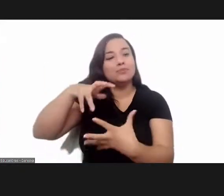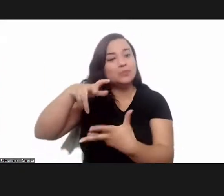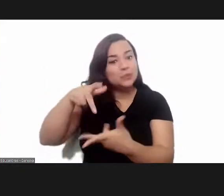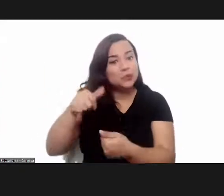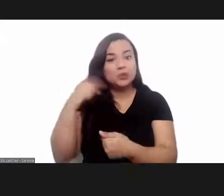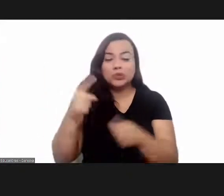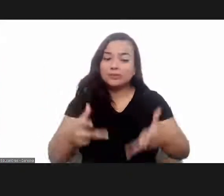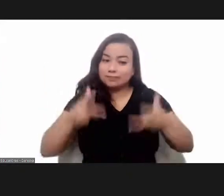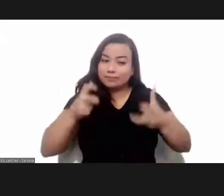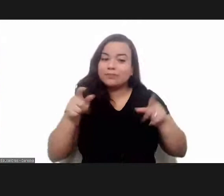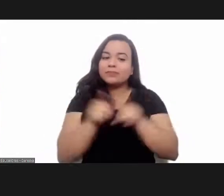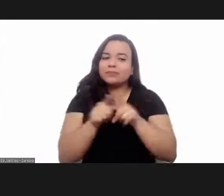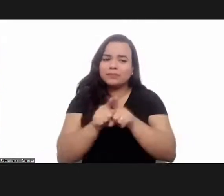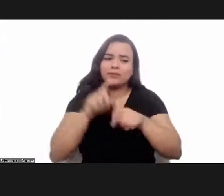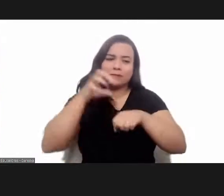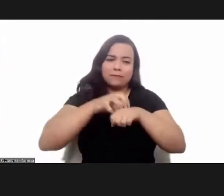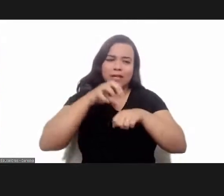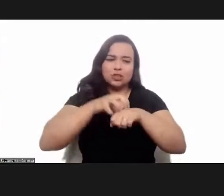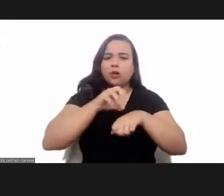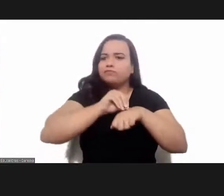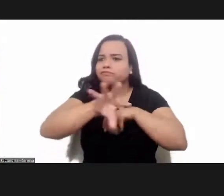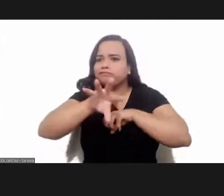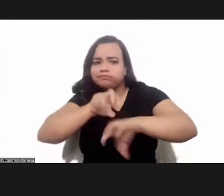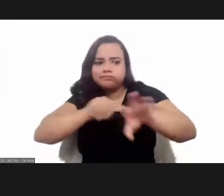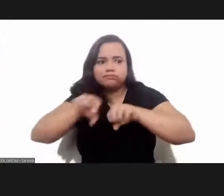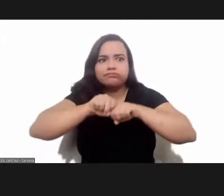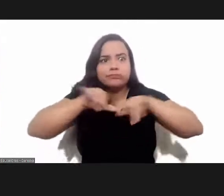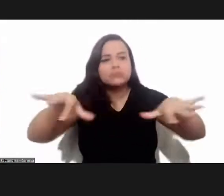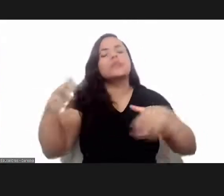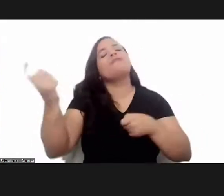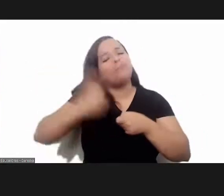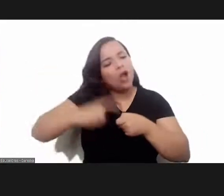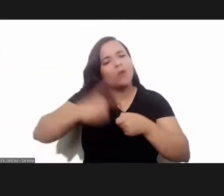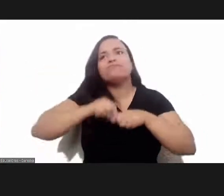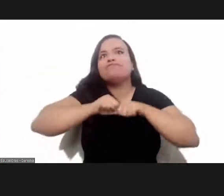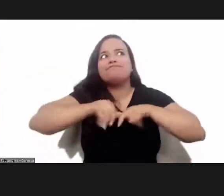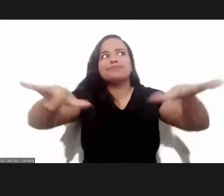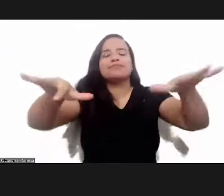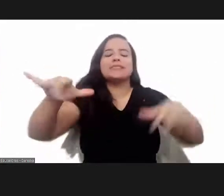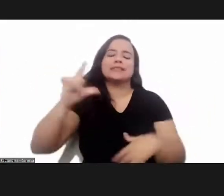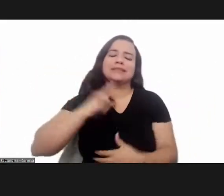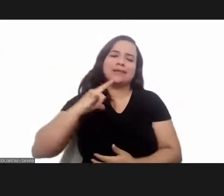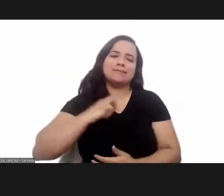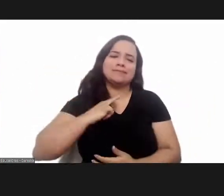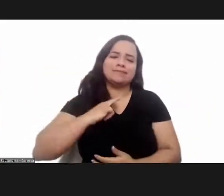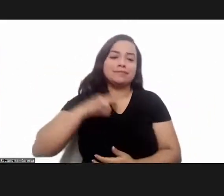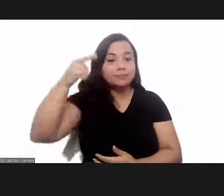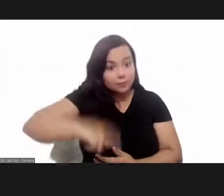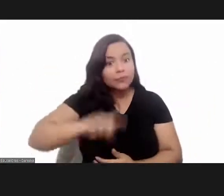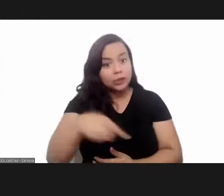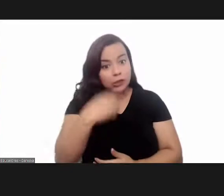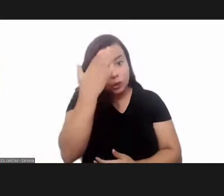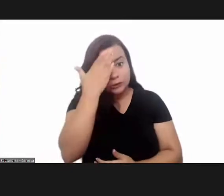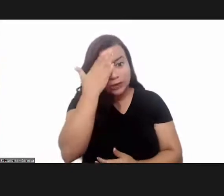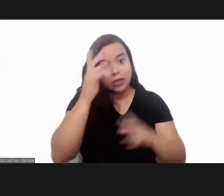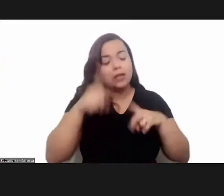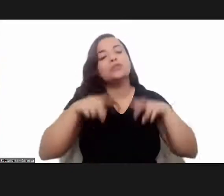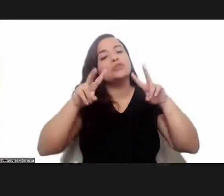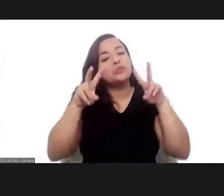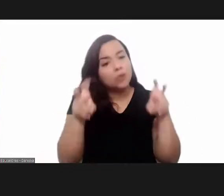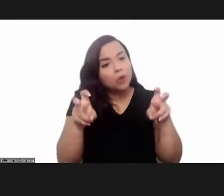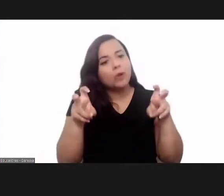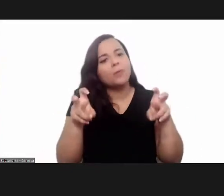rebound of vector-borne chagas disease in addition to the well-known factors which are the ones related to